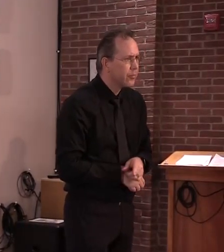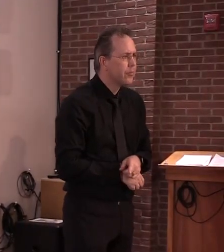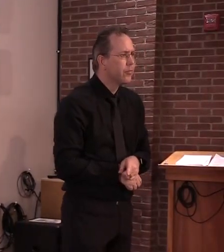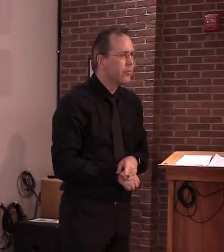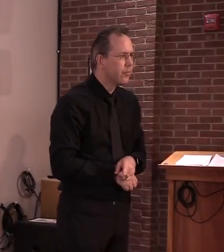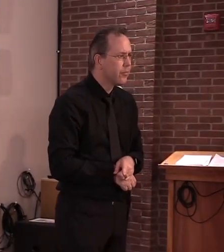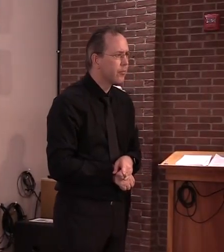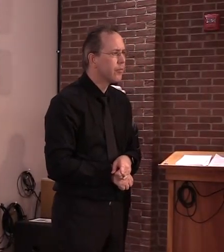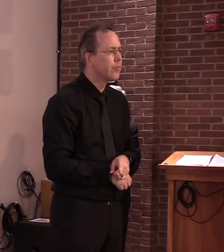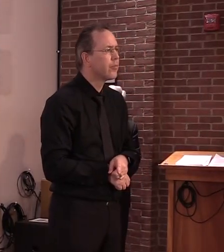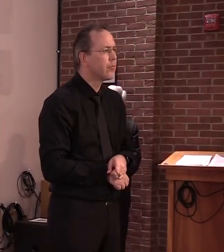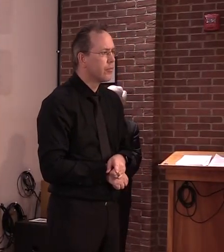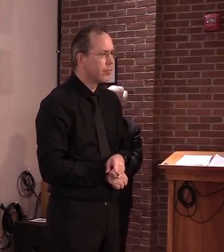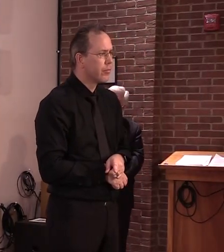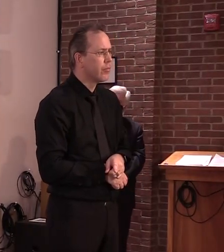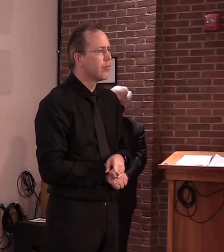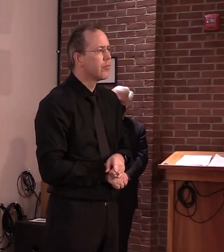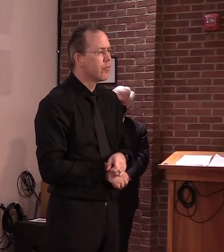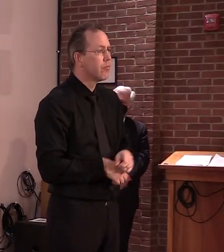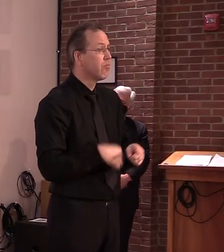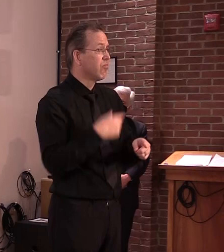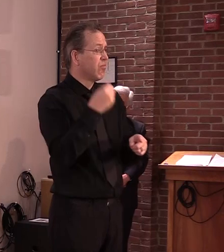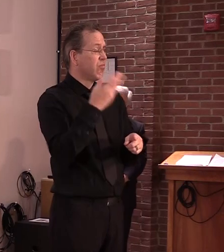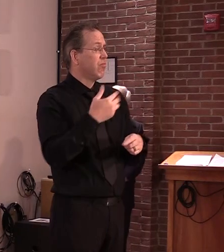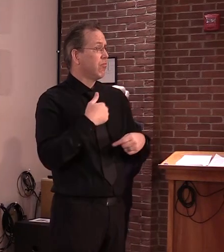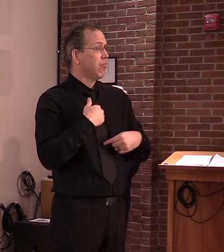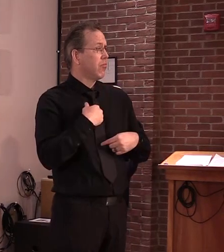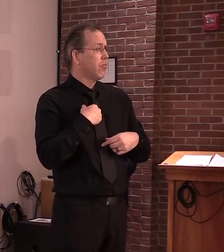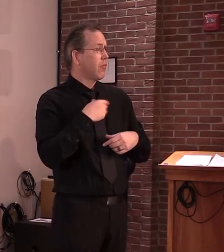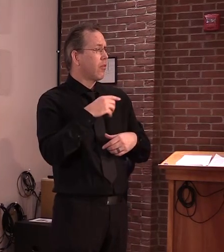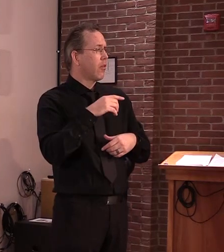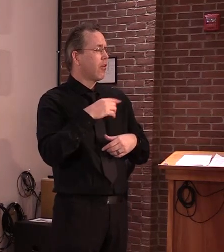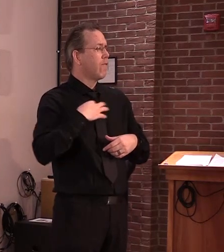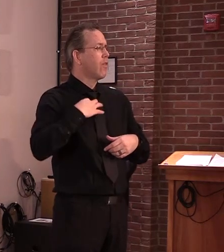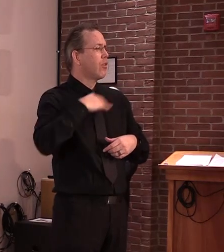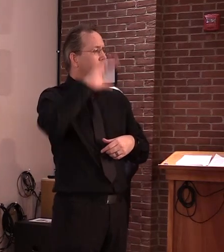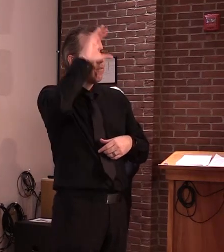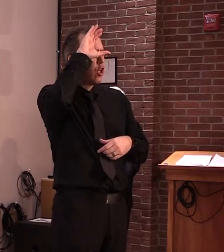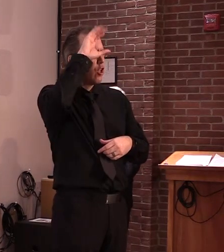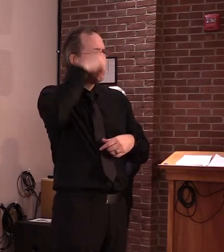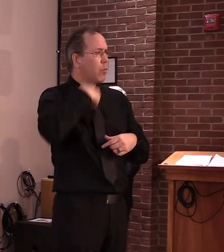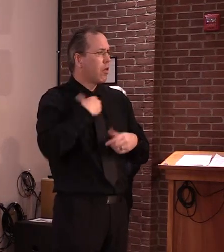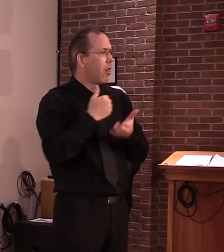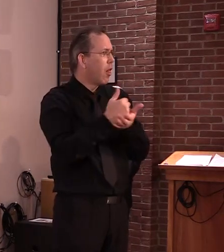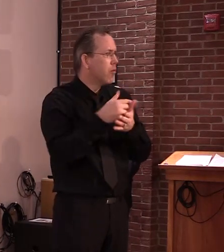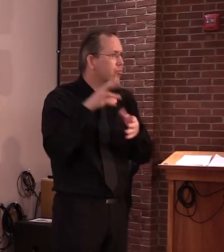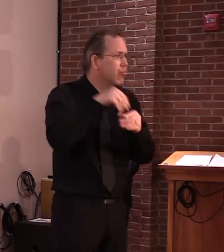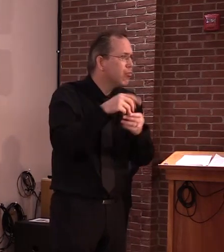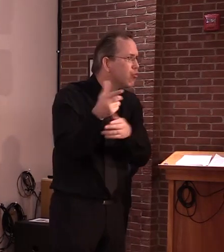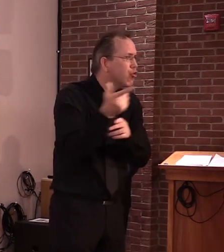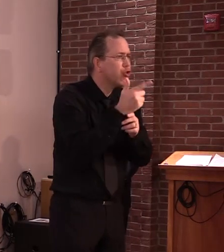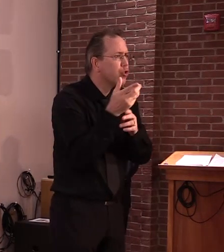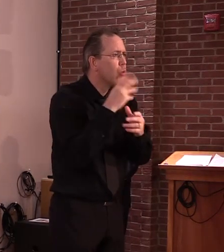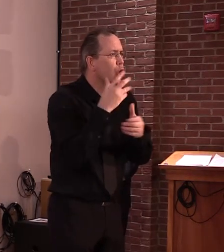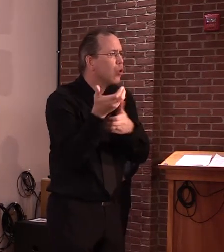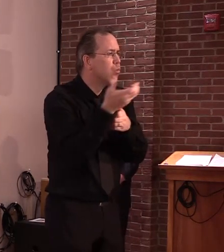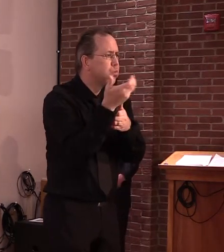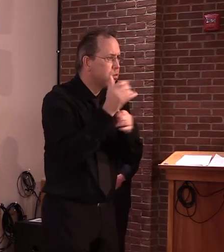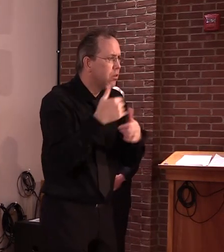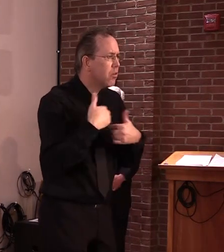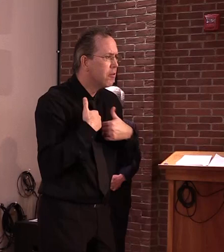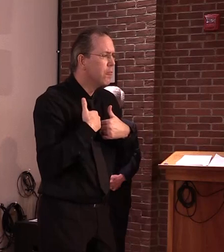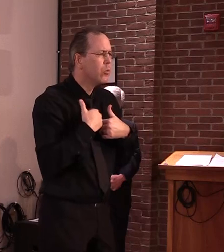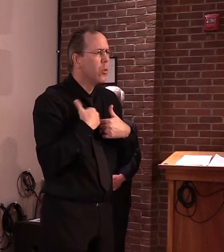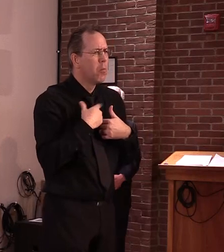got back from a fire call, which is why I wasn't able to connect earlier. But it's also why I have the question I have today.